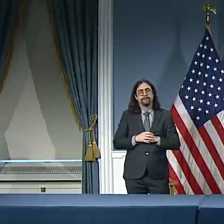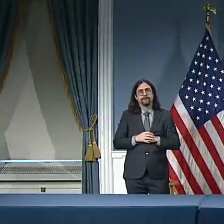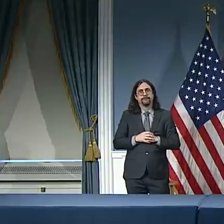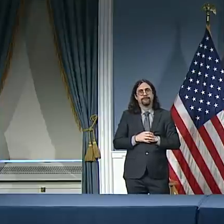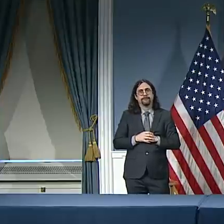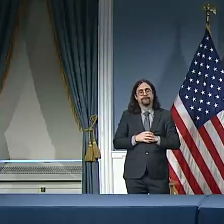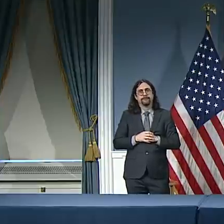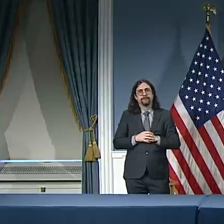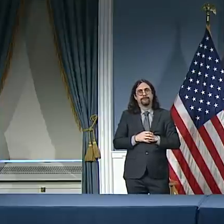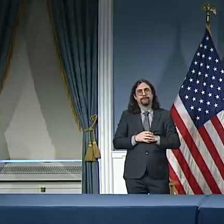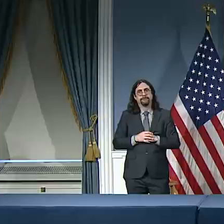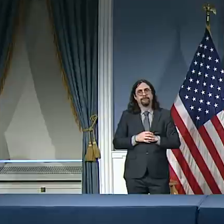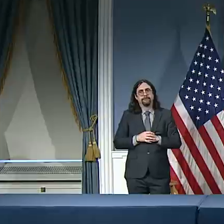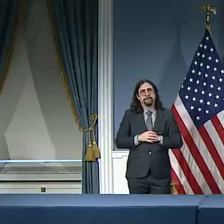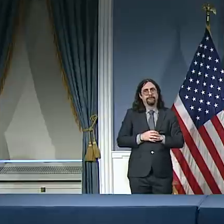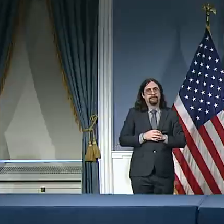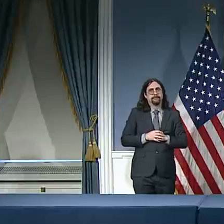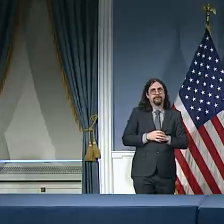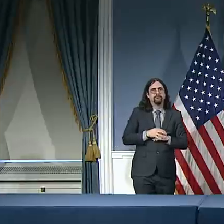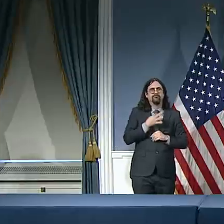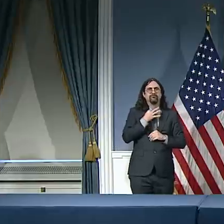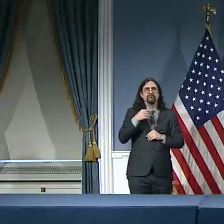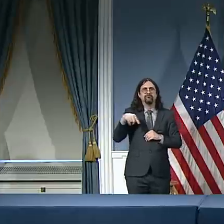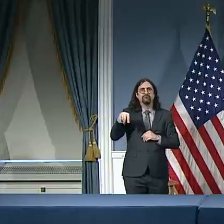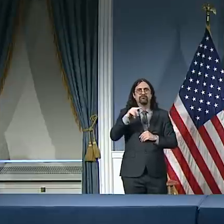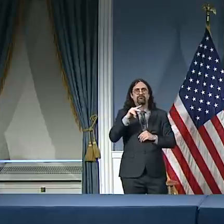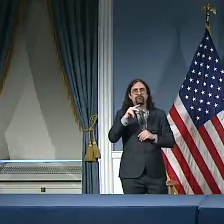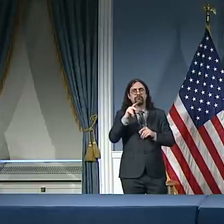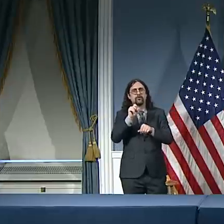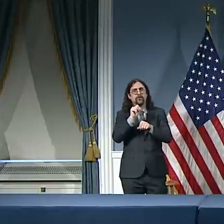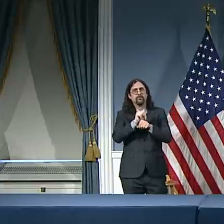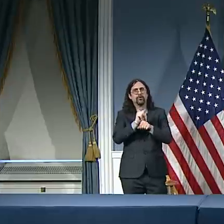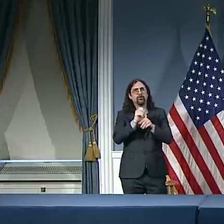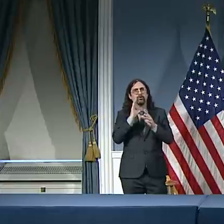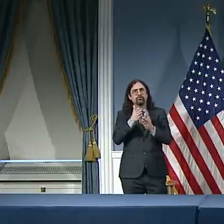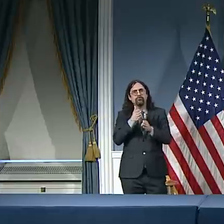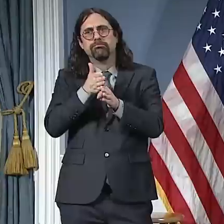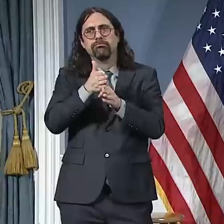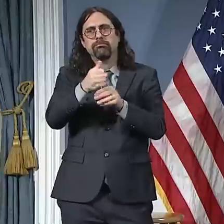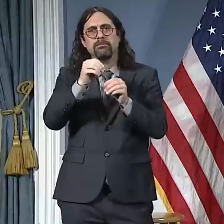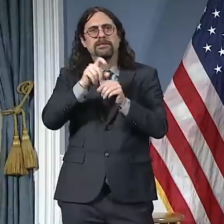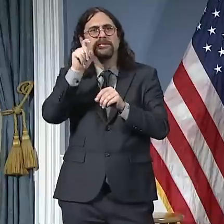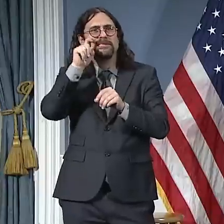arresting them? I guess is the most blunt way I can ask that. No, it's a good question.